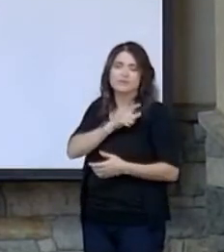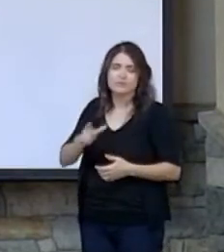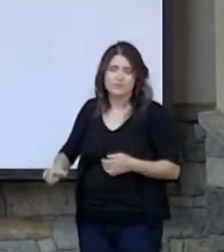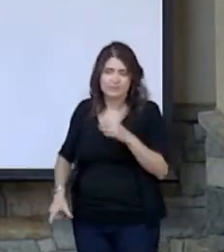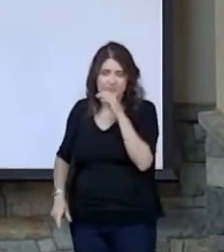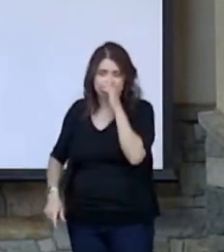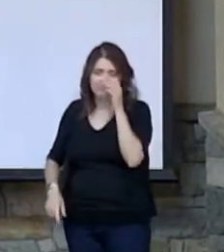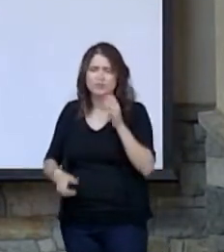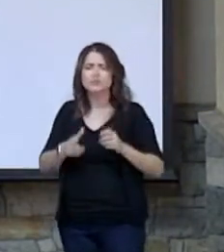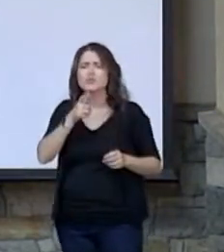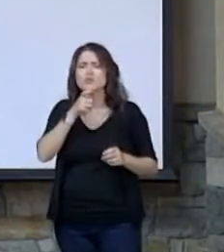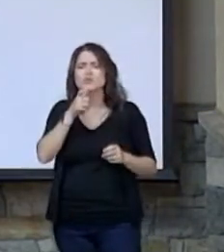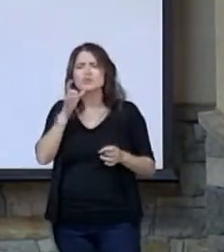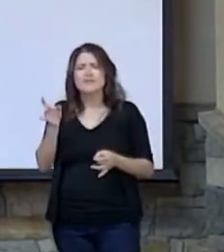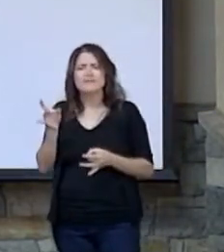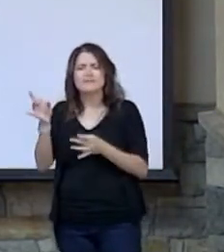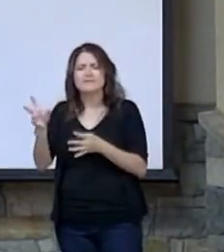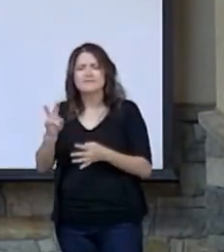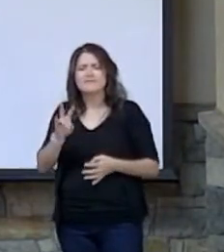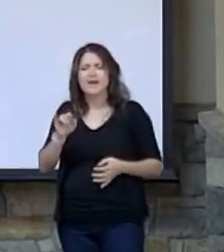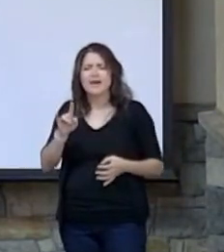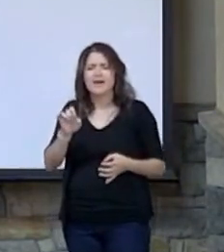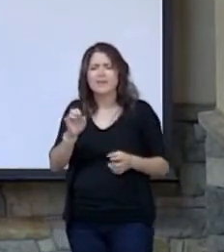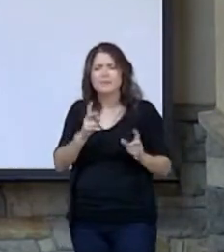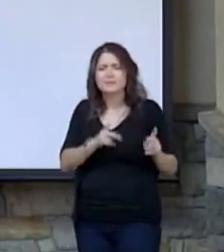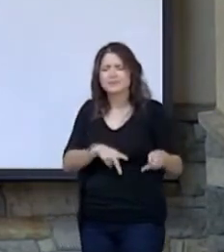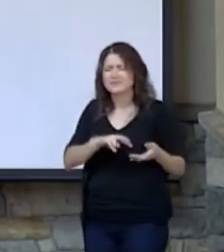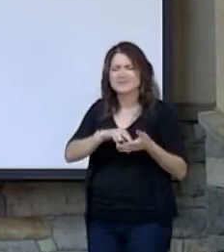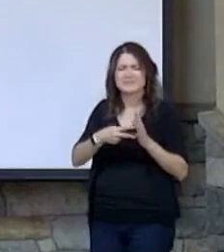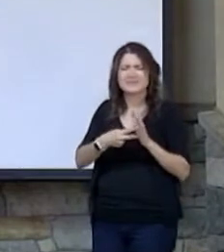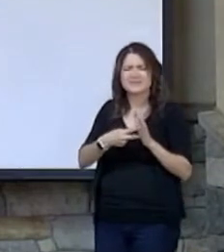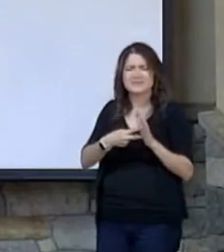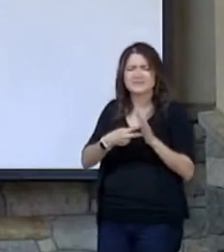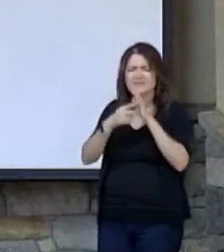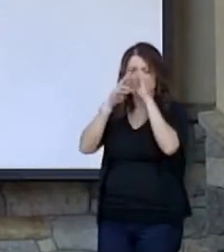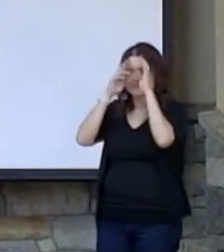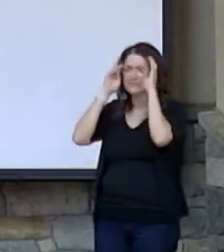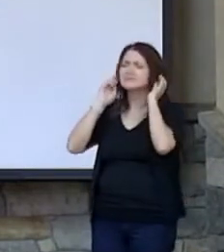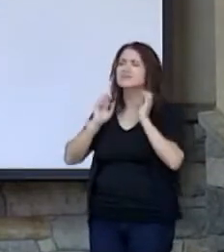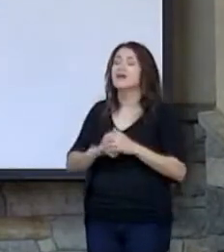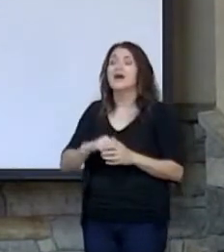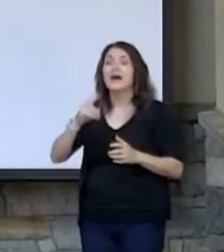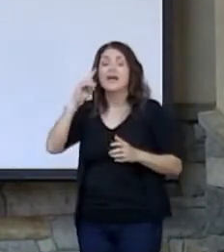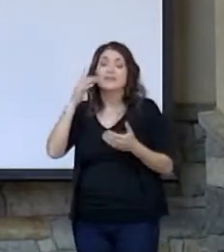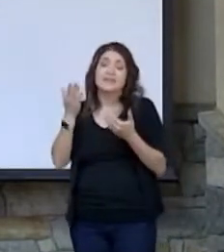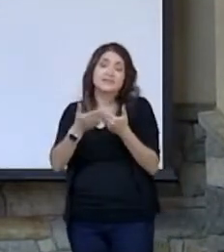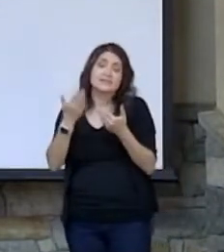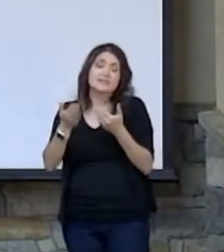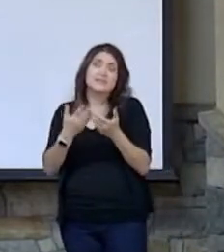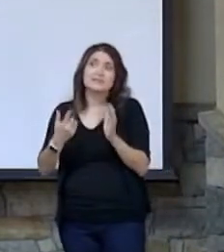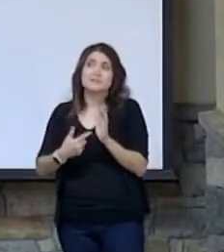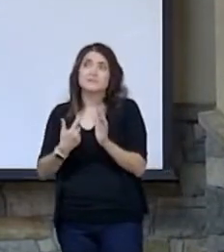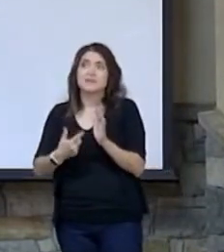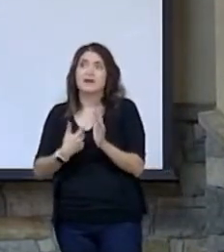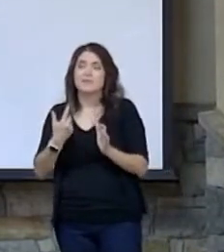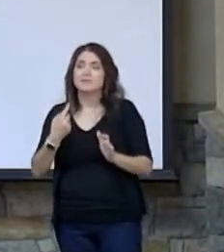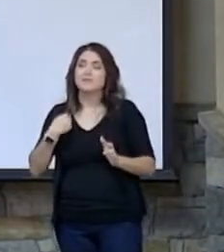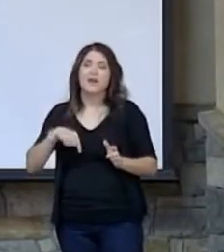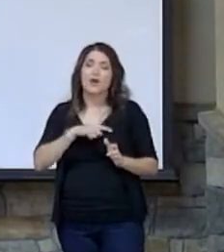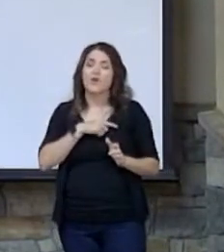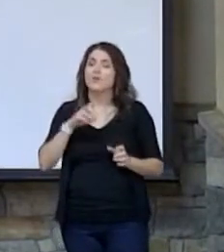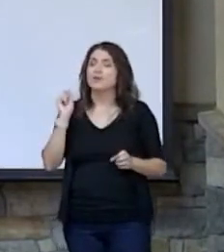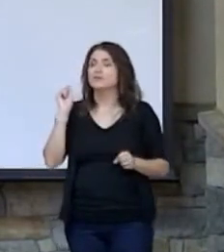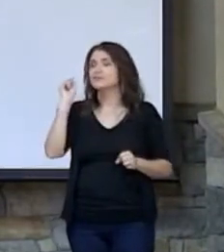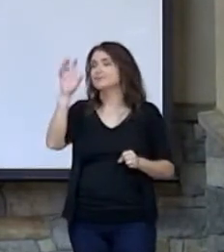Who's a vile person? What does the psalmist mean here? You know, I think it's easy sometimes that we can just throw